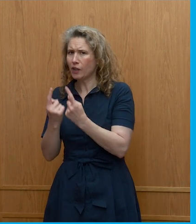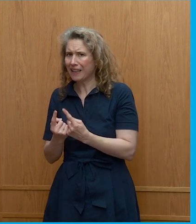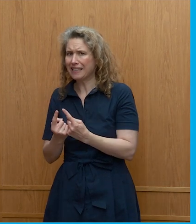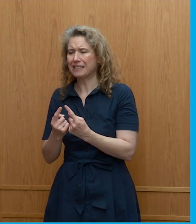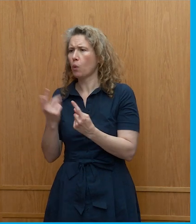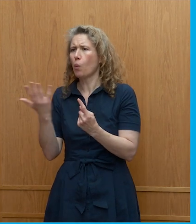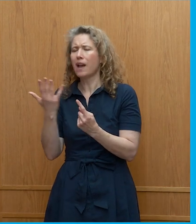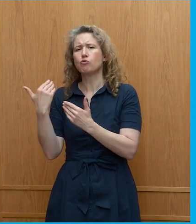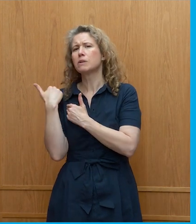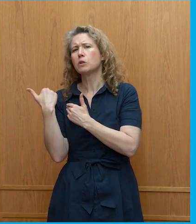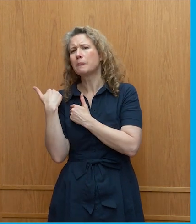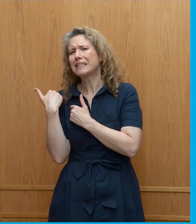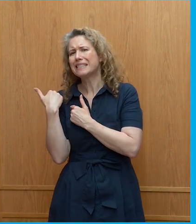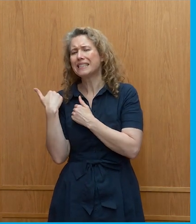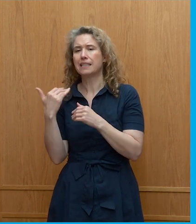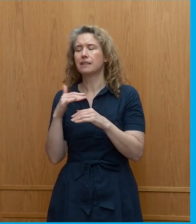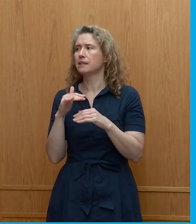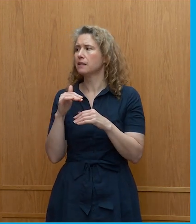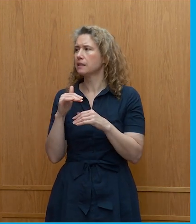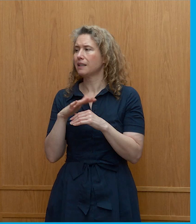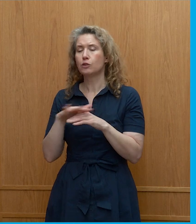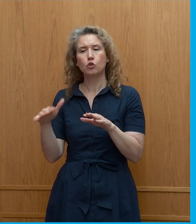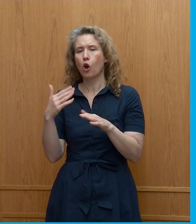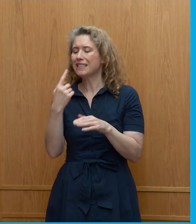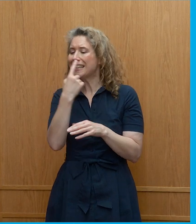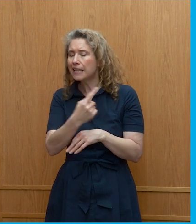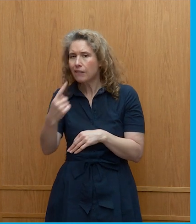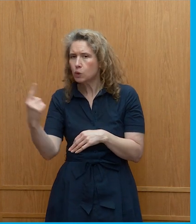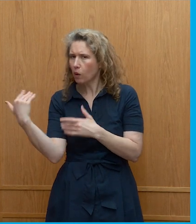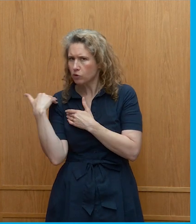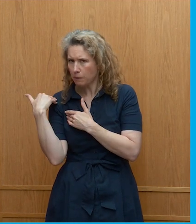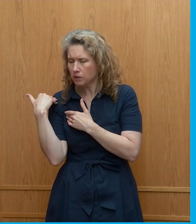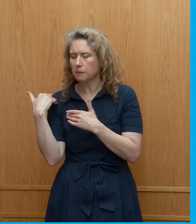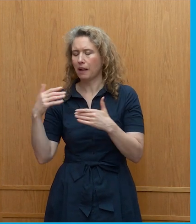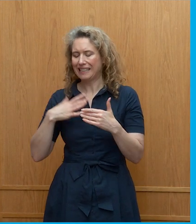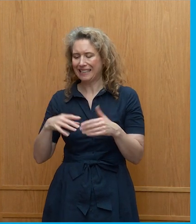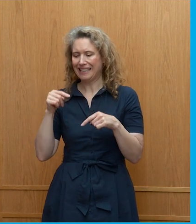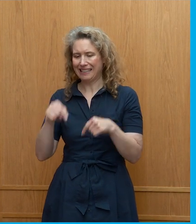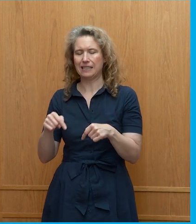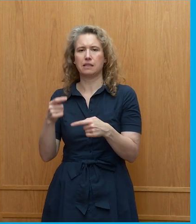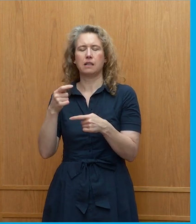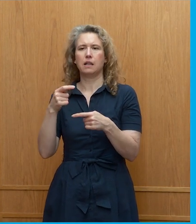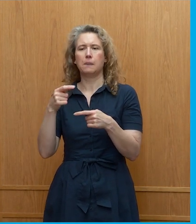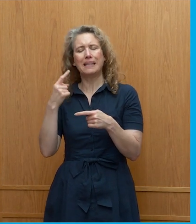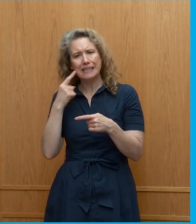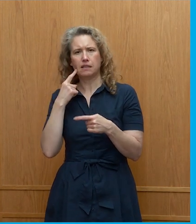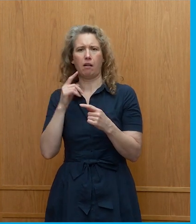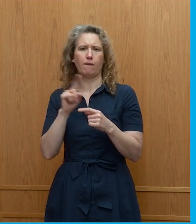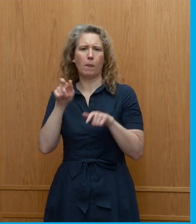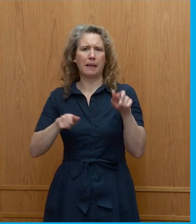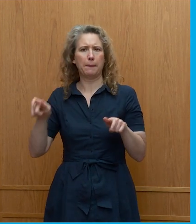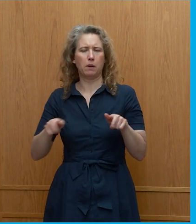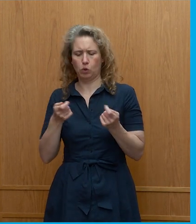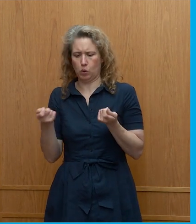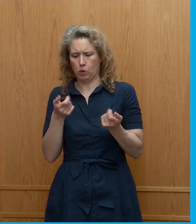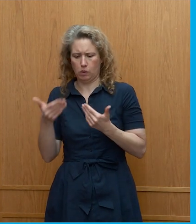responsibility the responsibility doesn't last with individual in this we've got to make this tide easier to swim against and at the moment